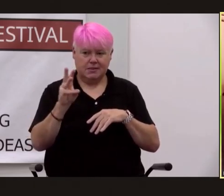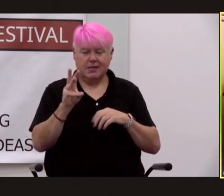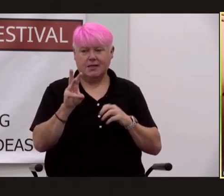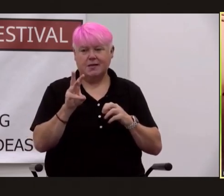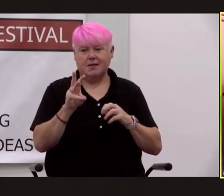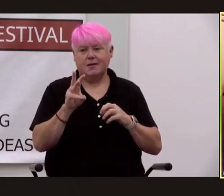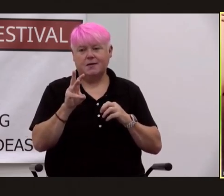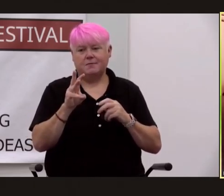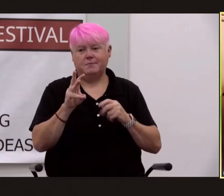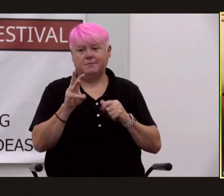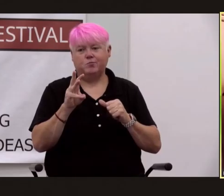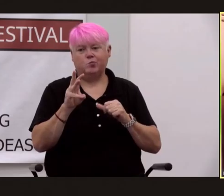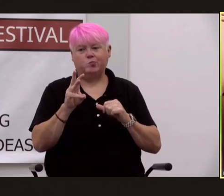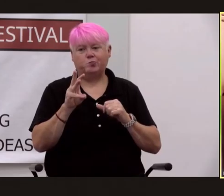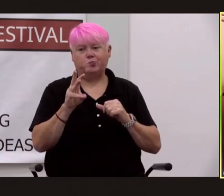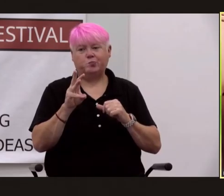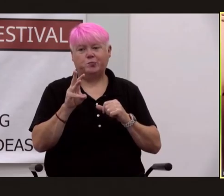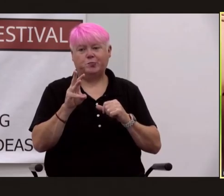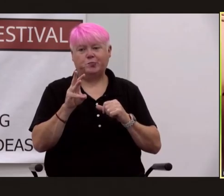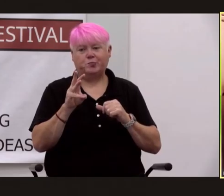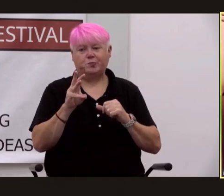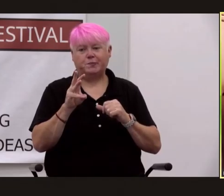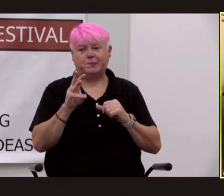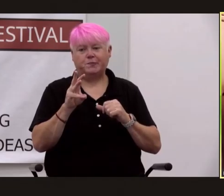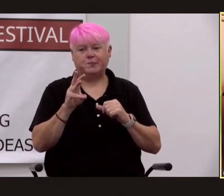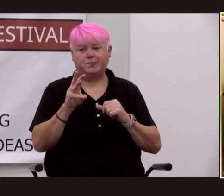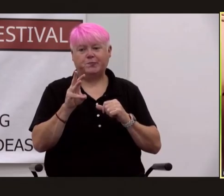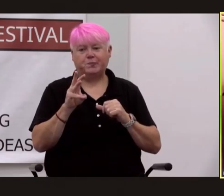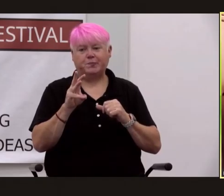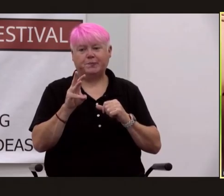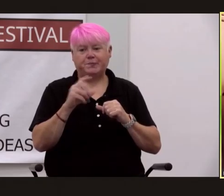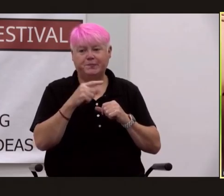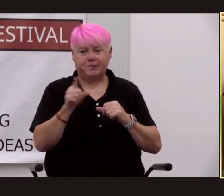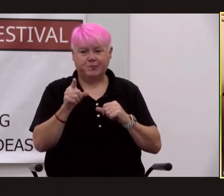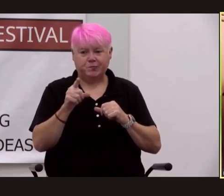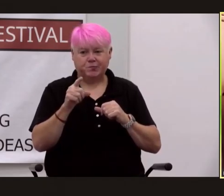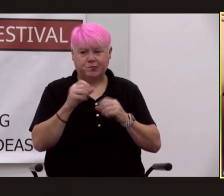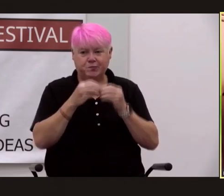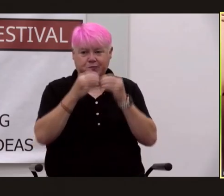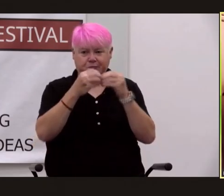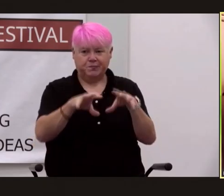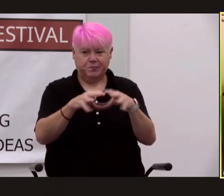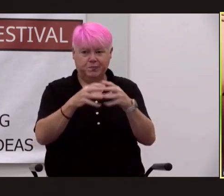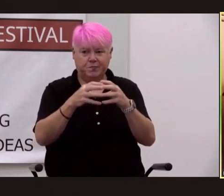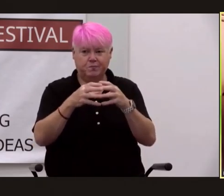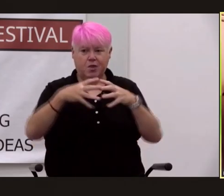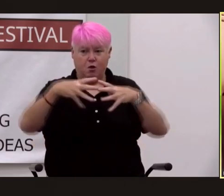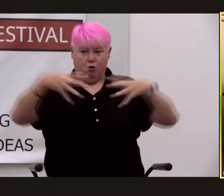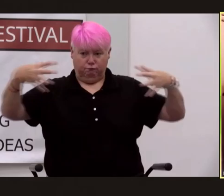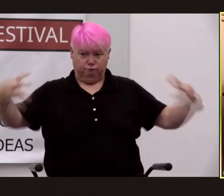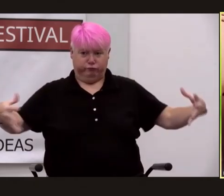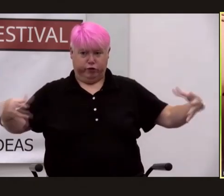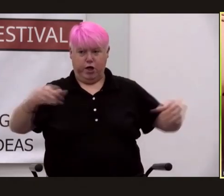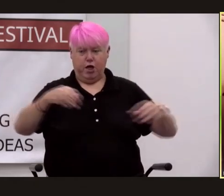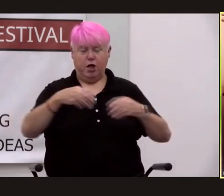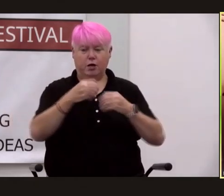shortly and i'll do a reading on july 16th they set off a fat man bomb in new mexico they didn't need to even need